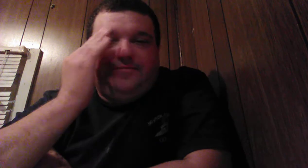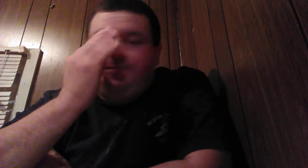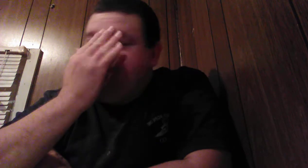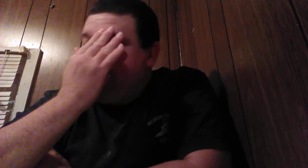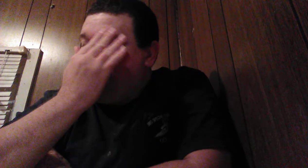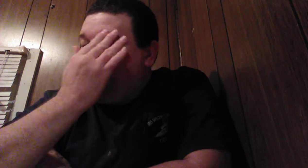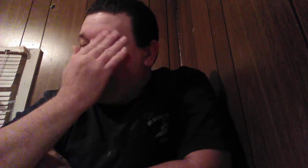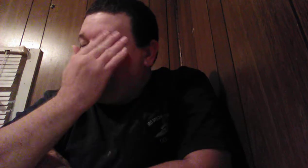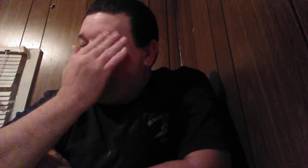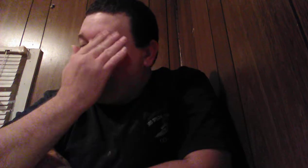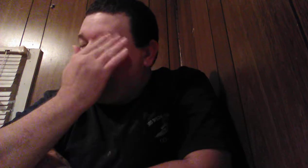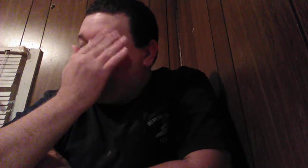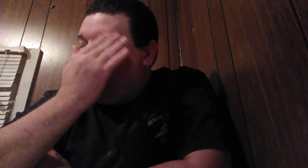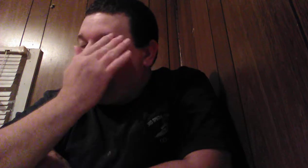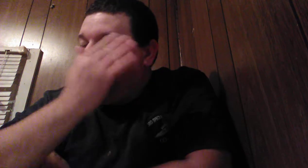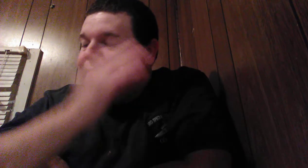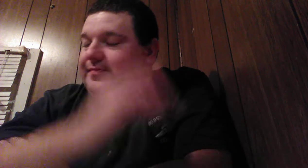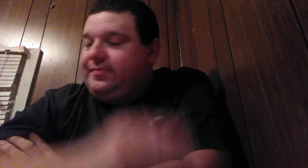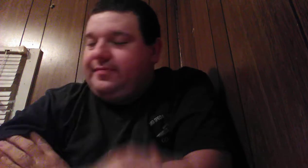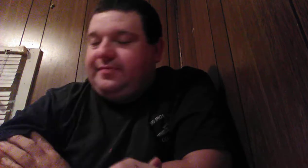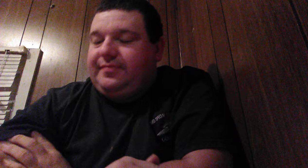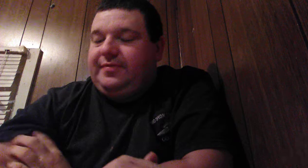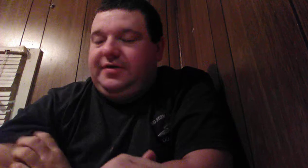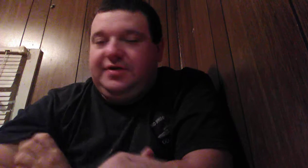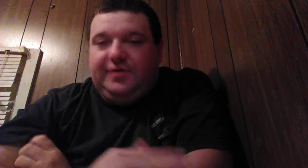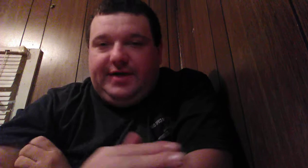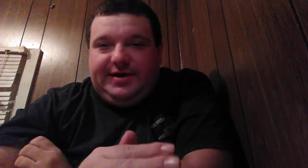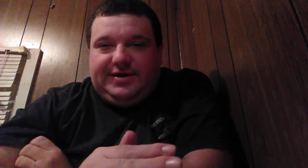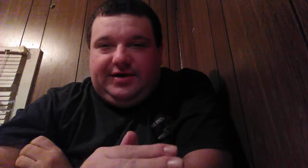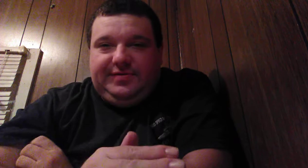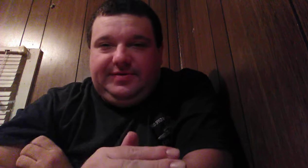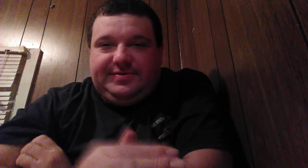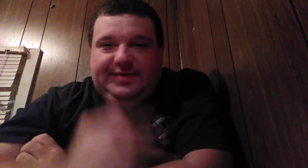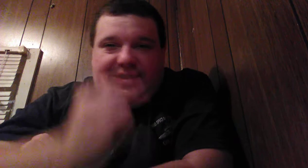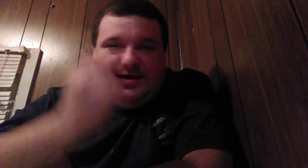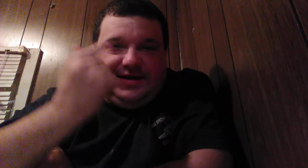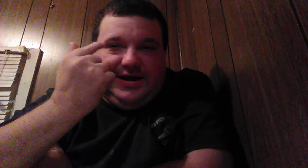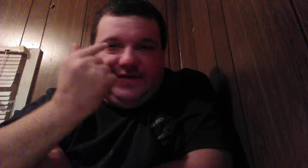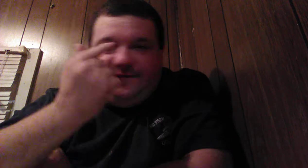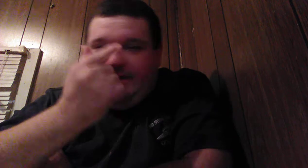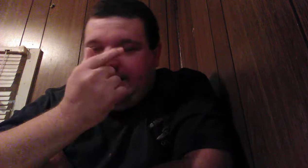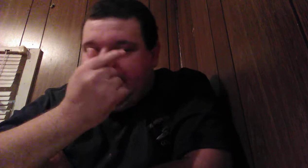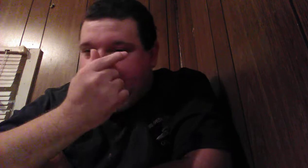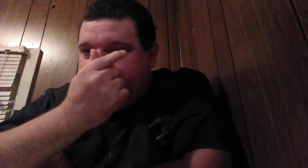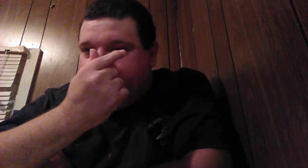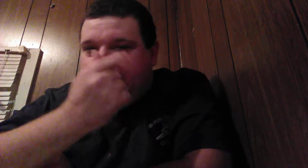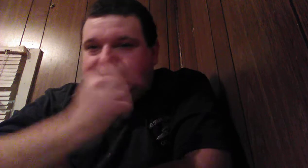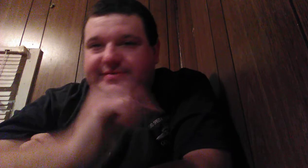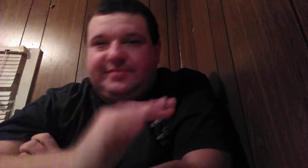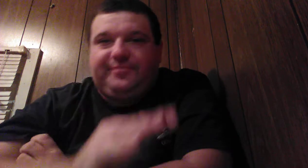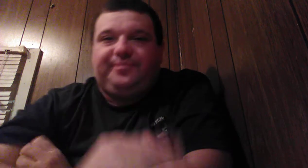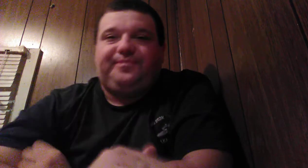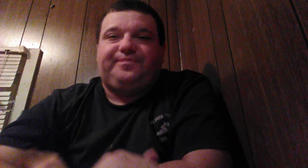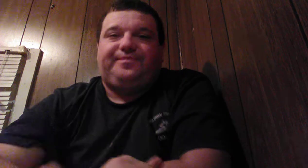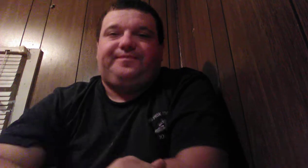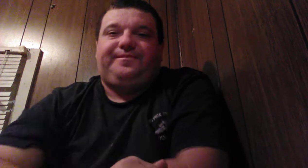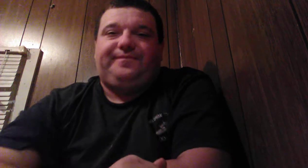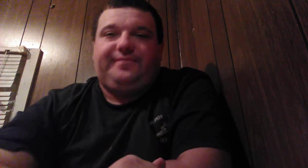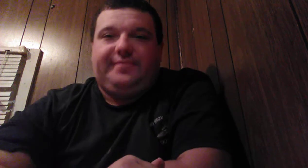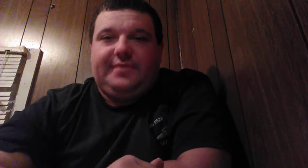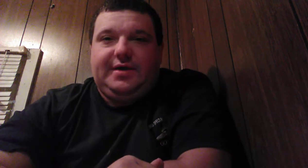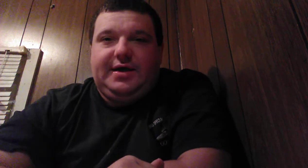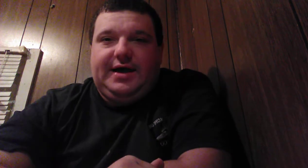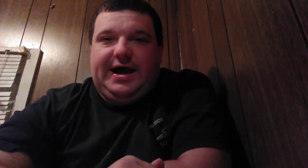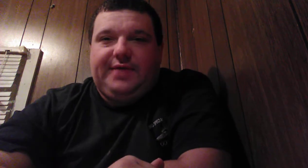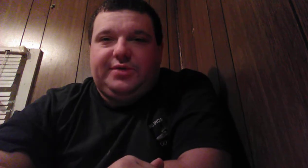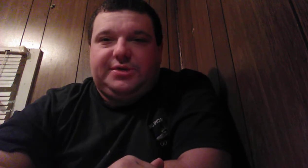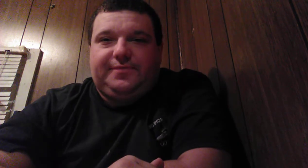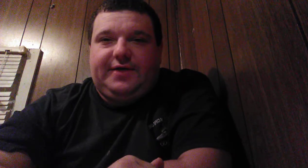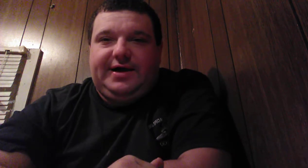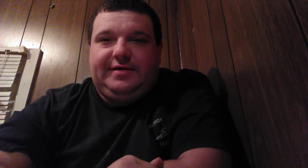you know why they call these kind of eyebrows Irish brows